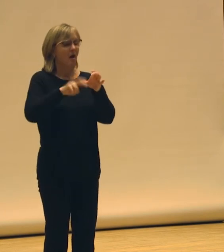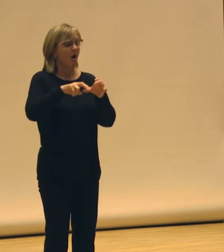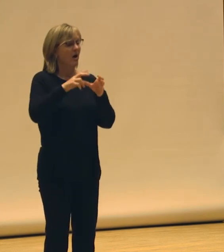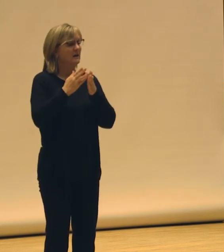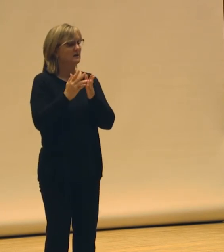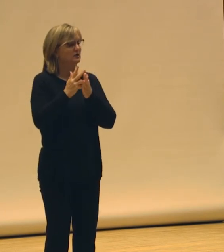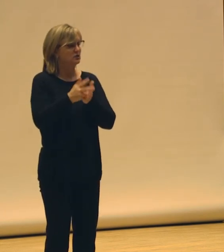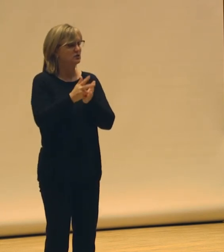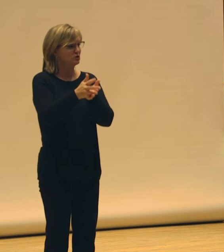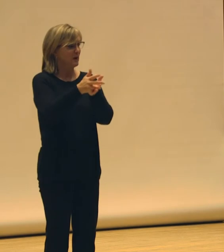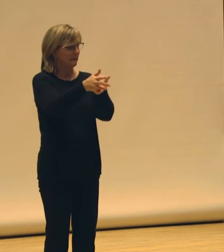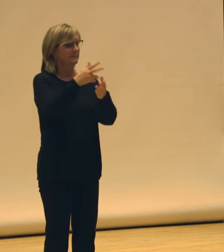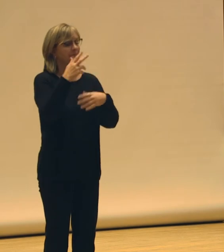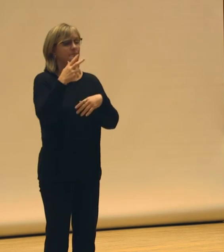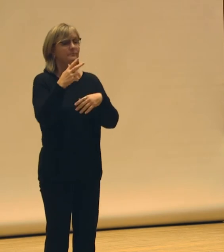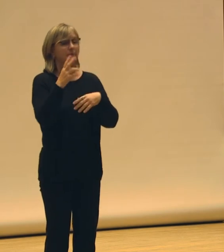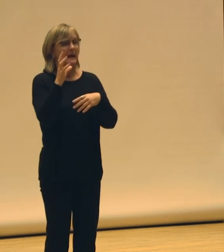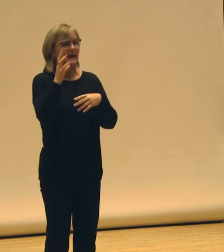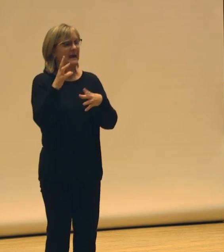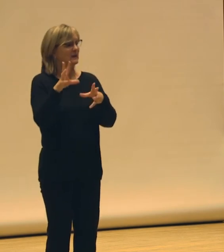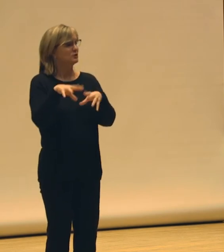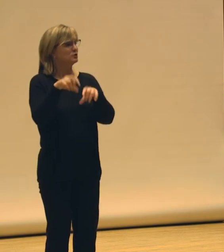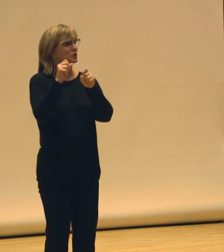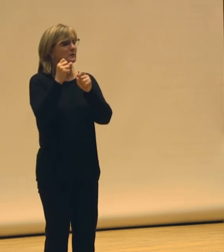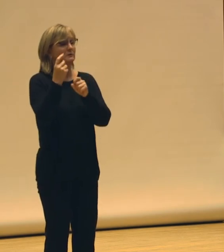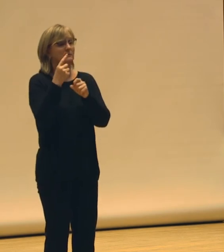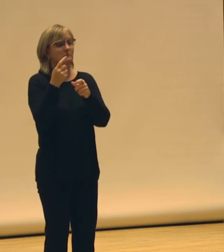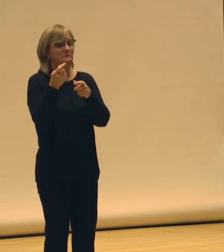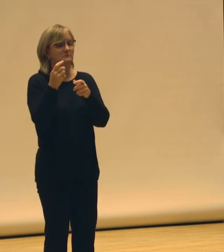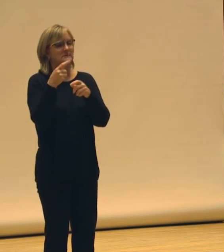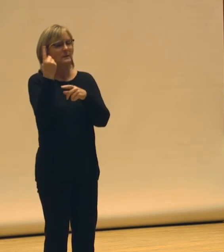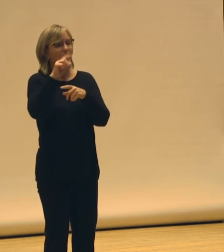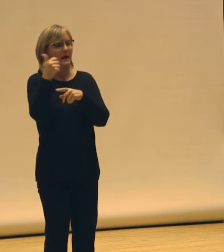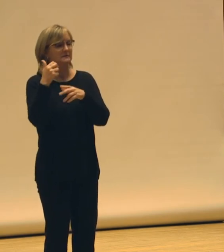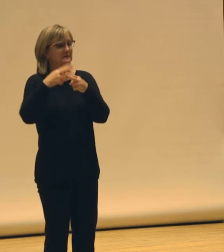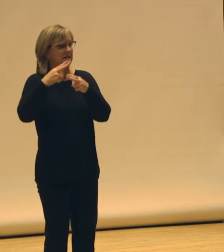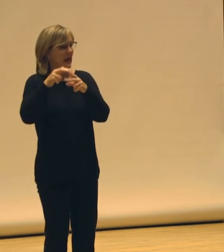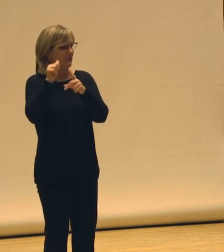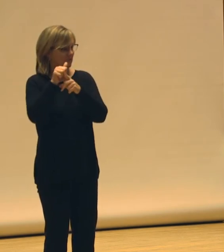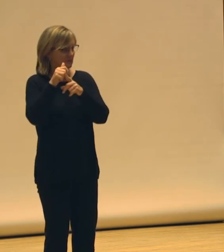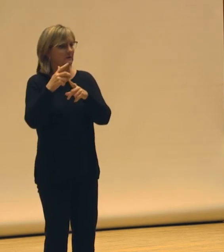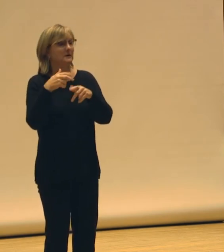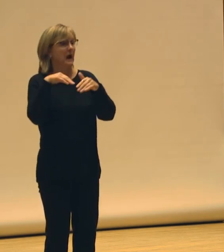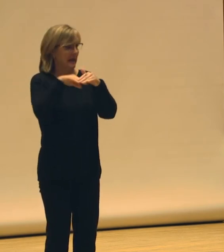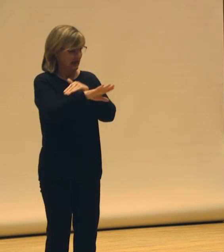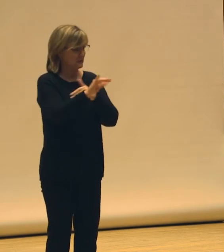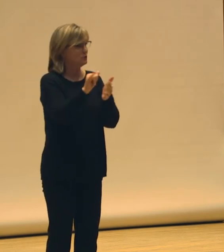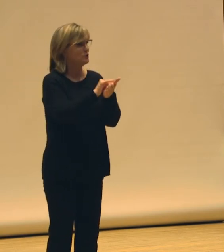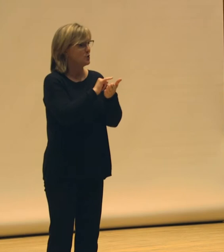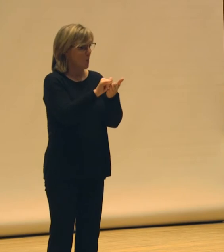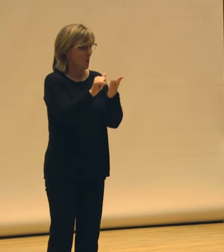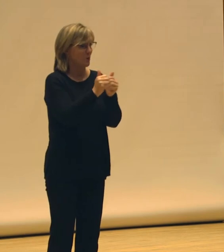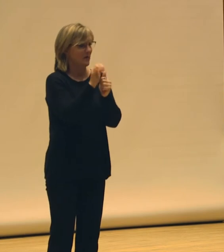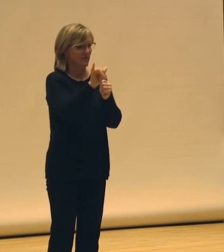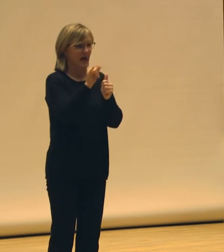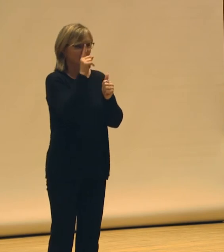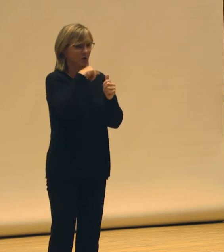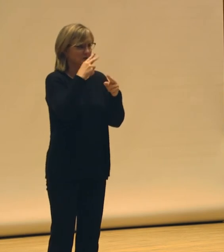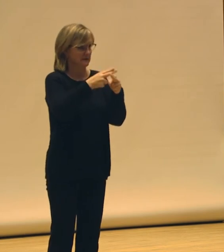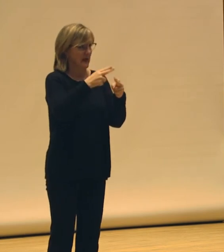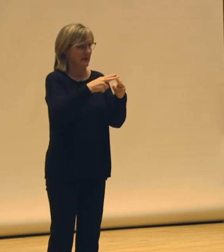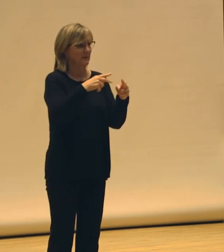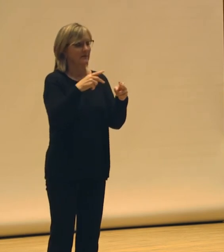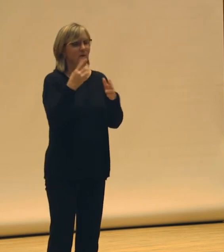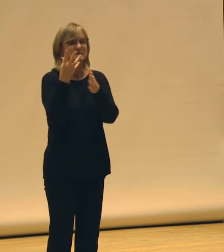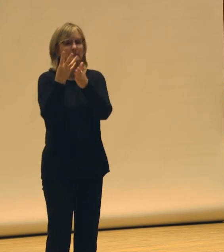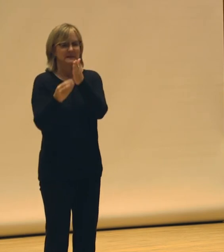Titanic. Assumed someone else's name. Got into New York with the assumed name. There was a missing crewman on